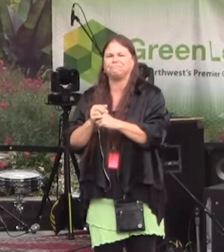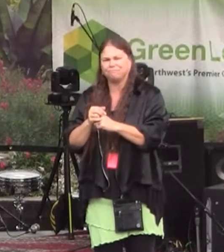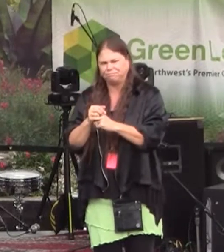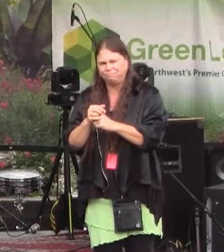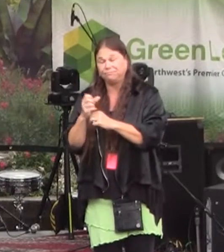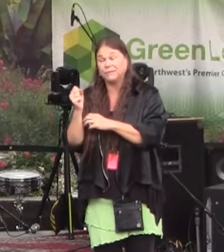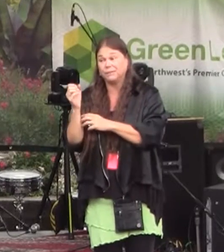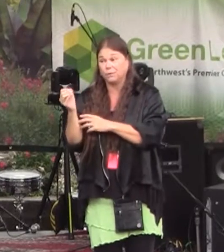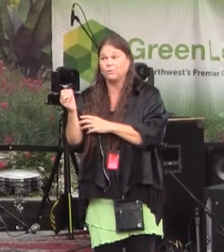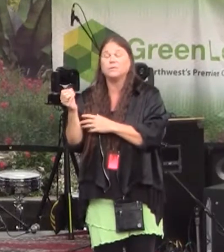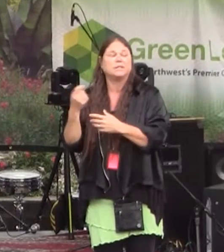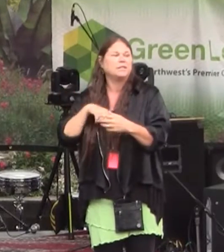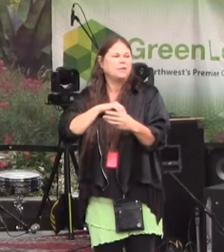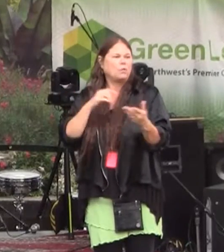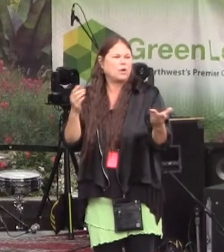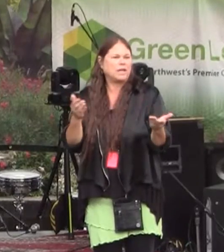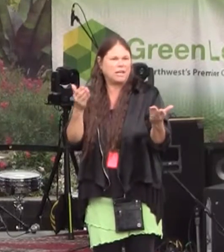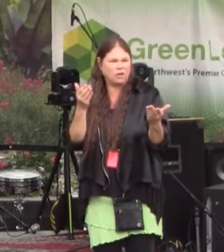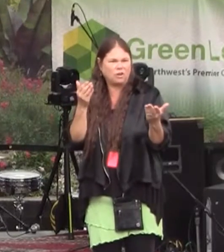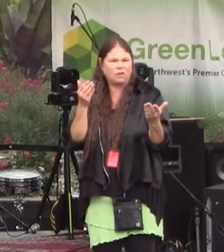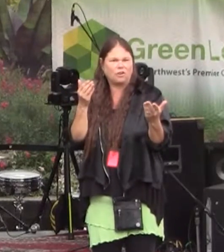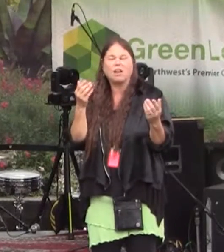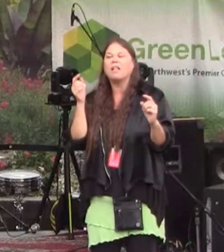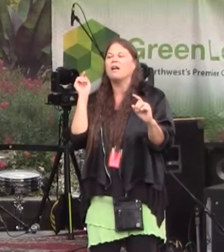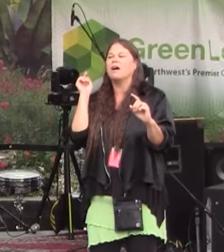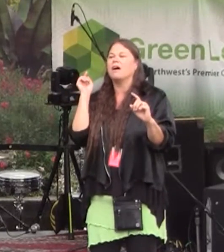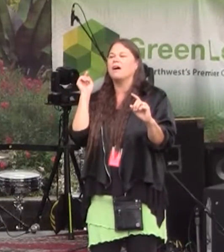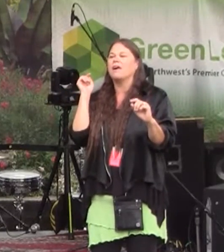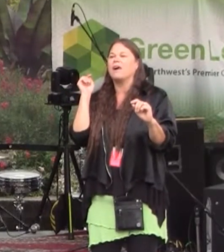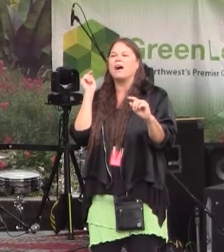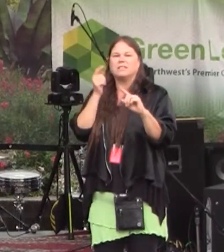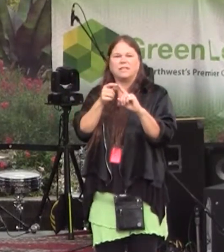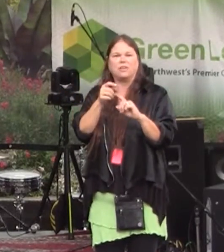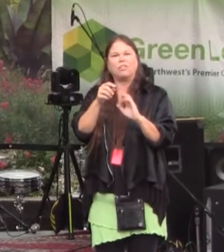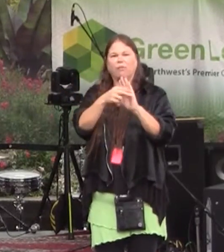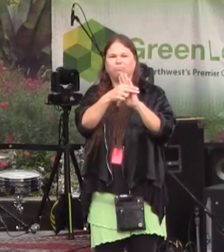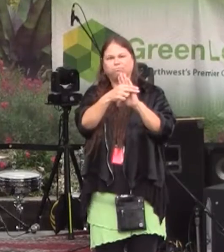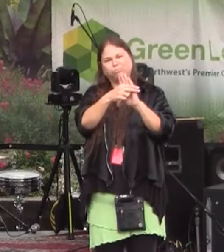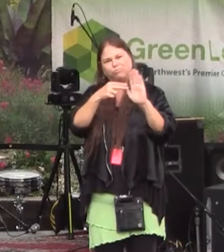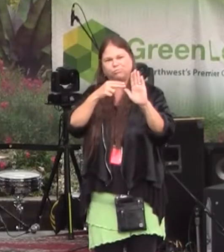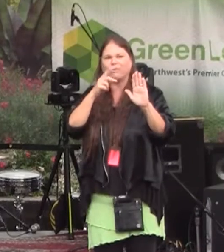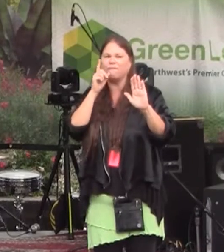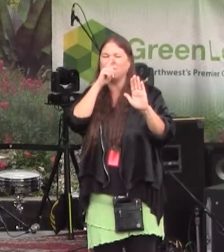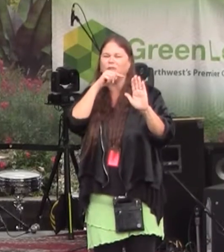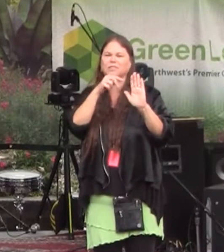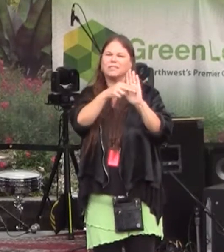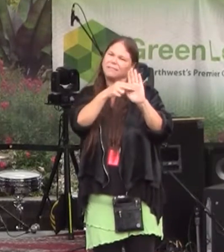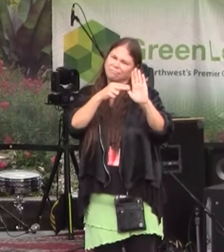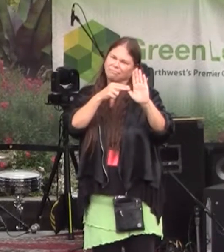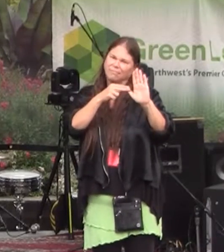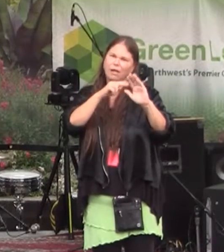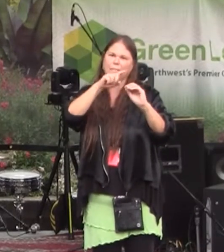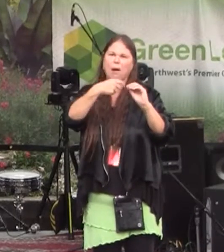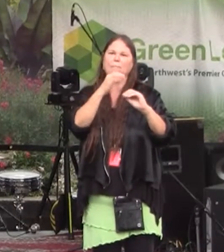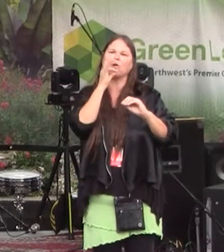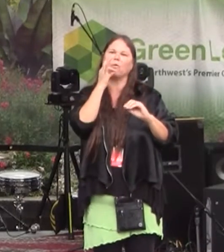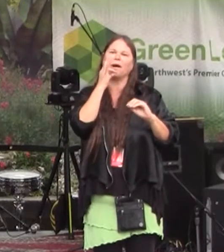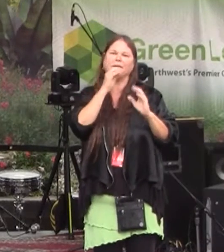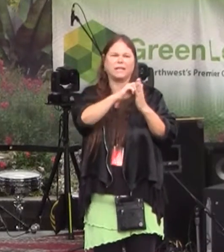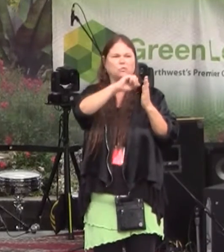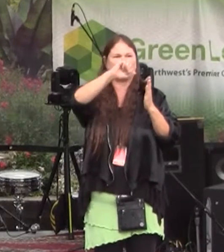So we're here until we remove the stigma, the false stigma surrounding marijuana.